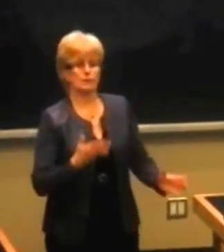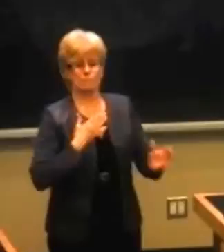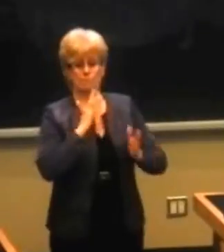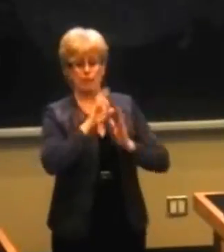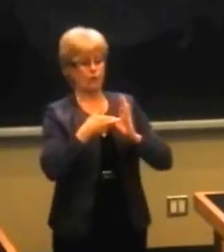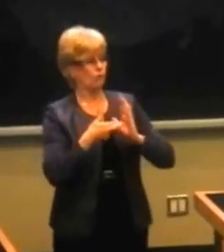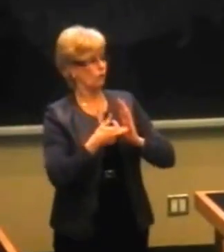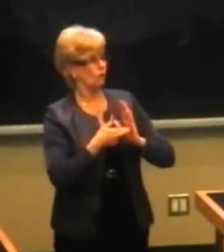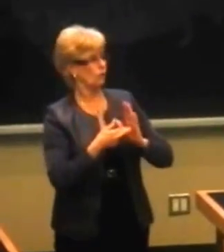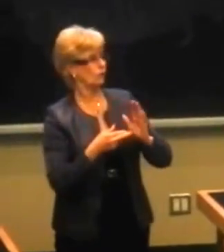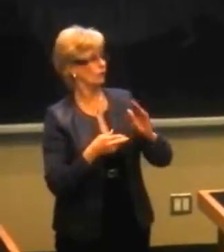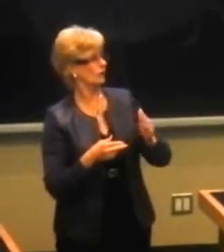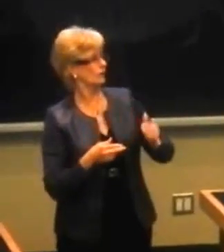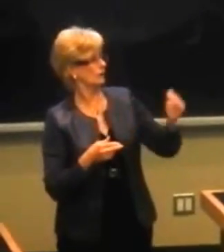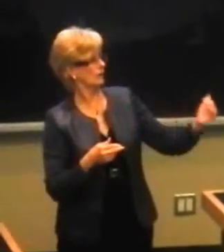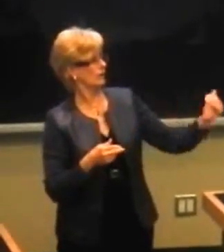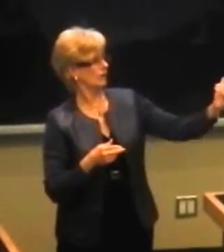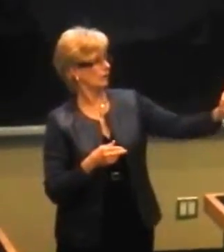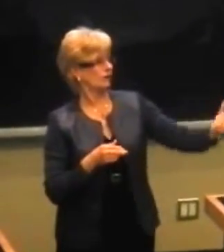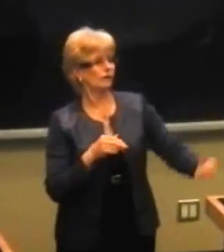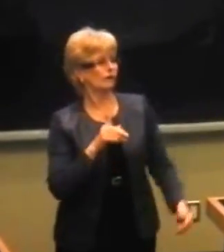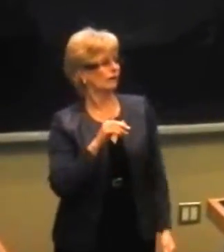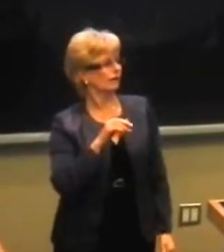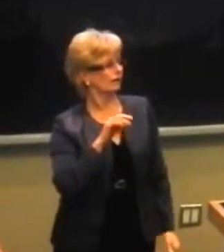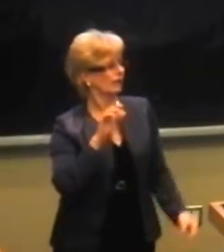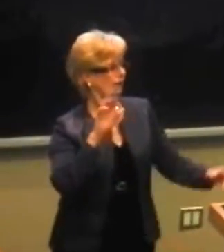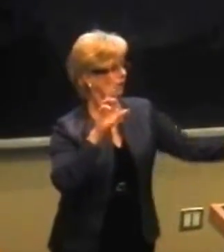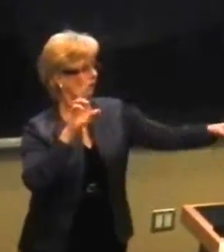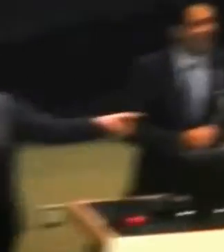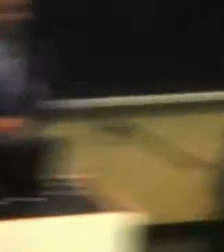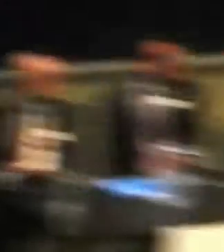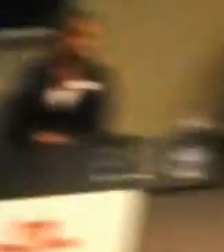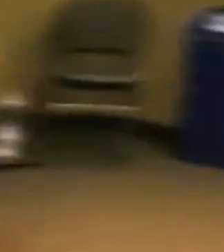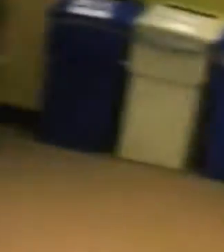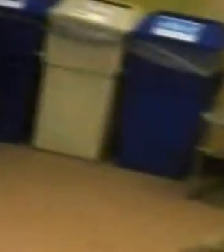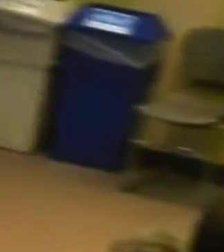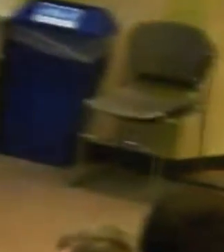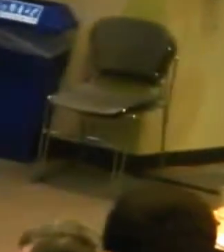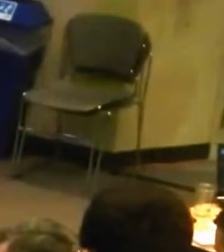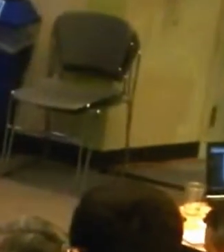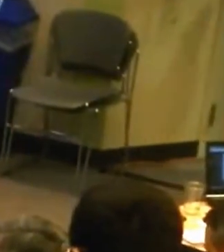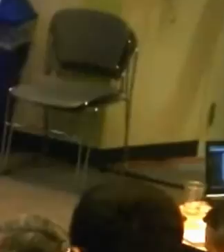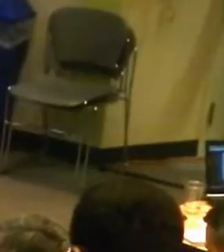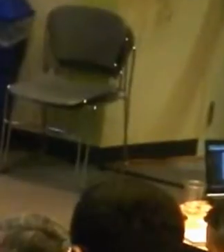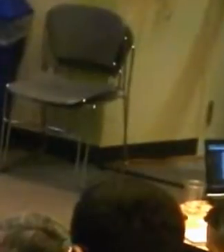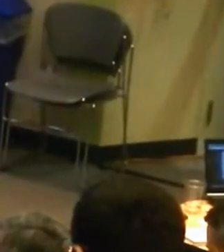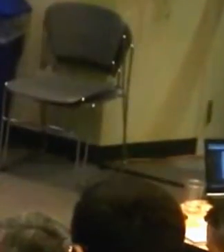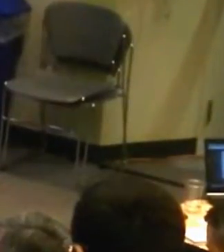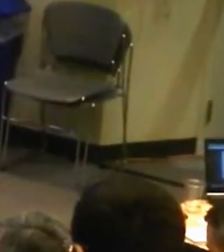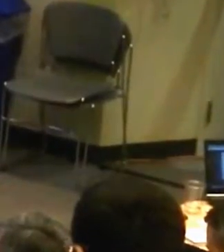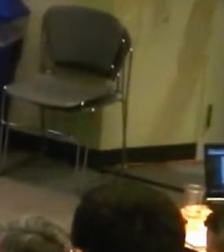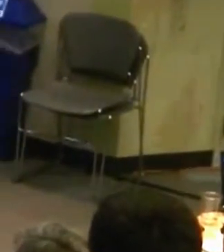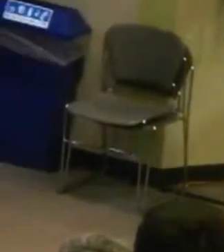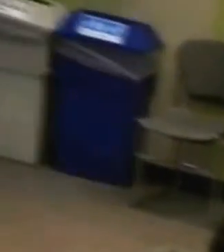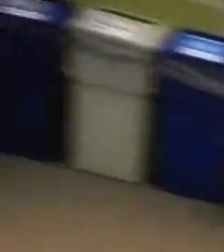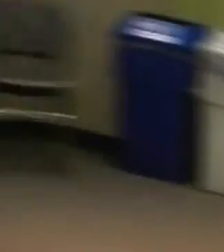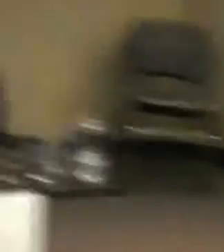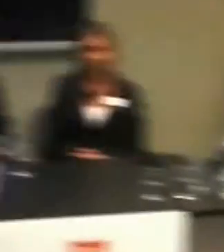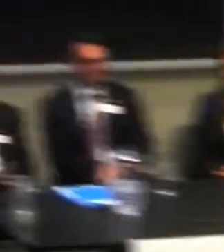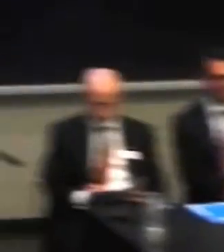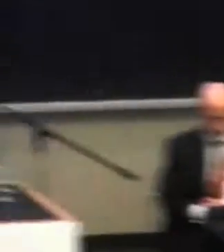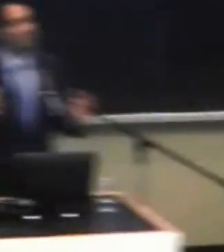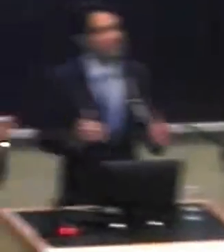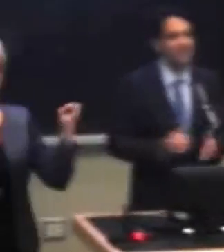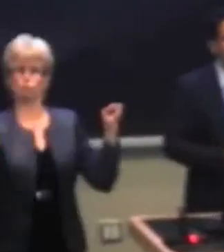role of my colleague, I'll introduce too, Rowan Argyle. Put up your hand there, Rowan. Our role here, we don't work for the TTC. We're